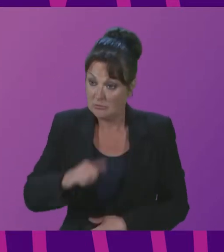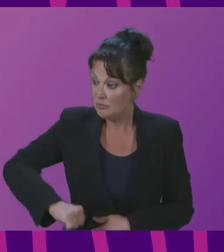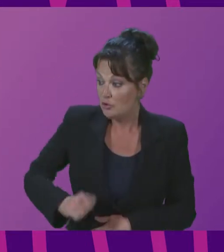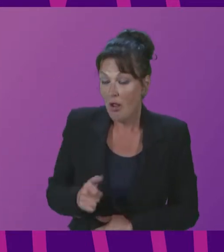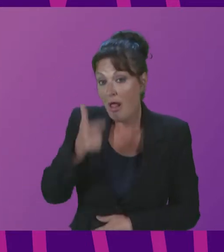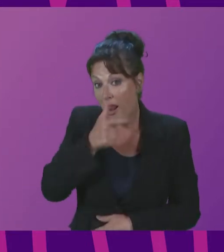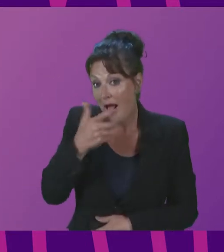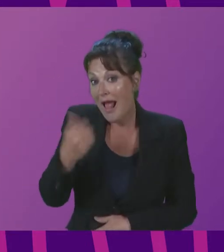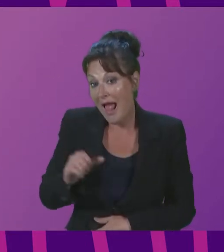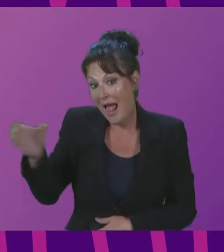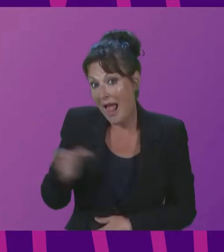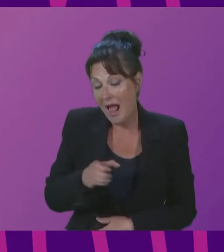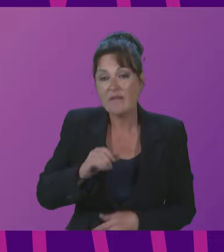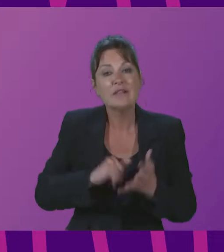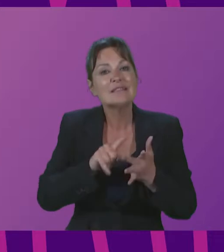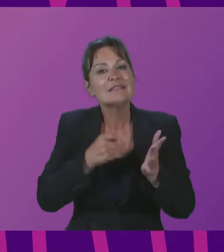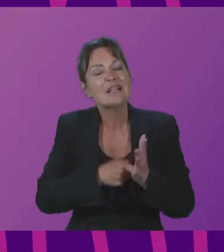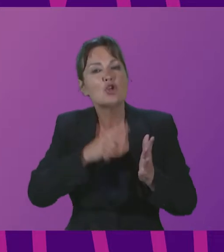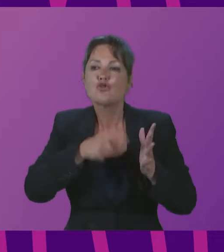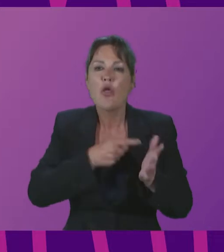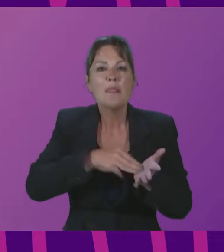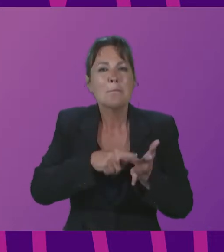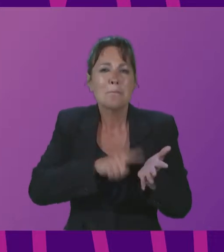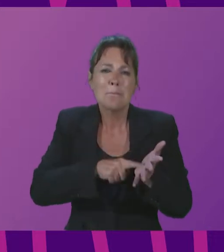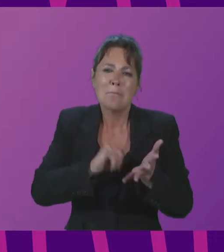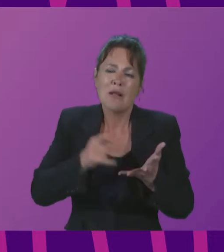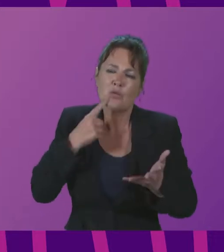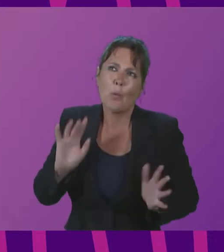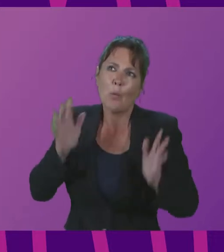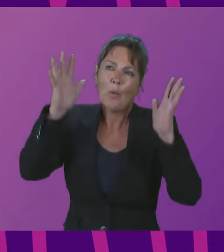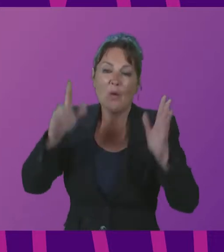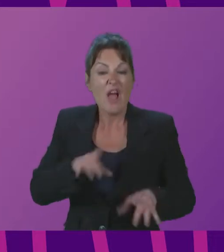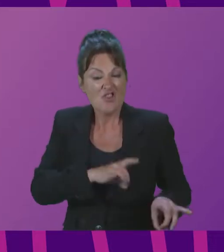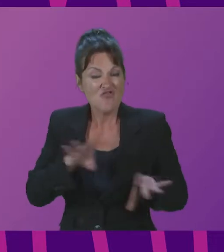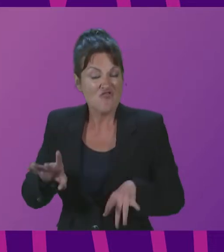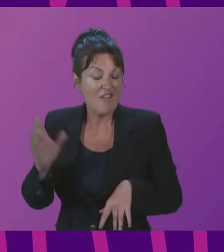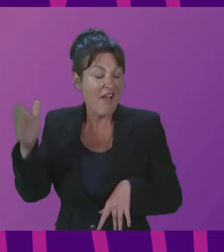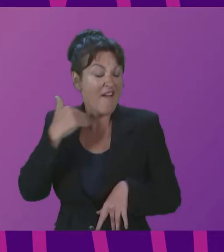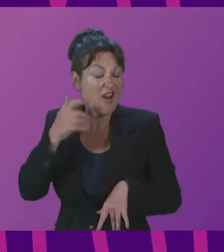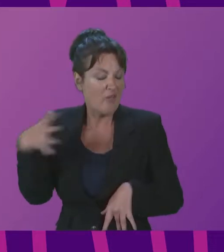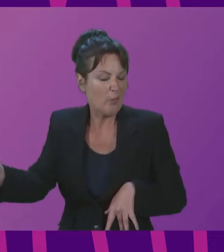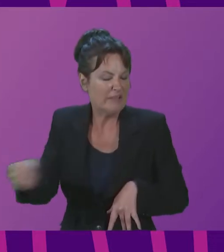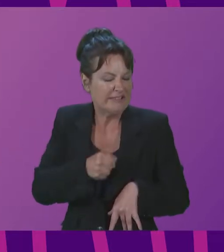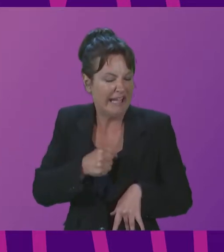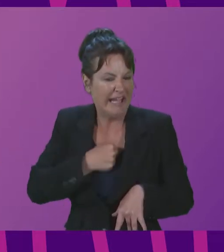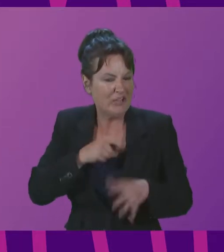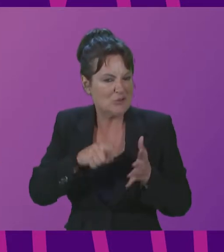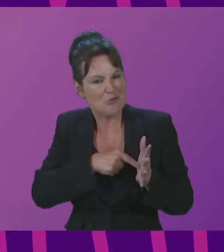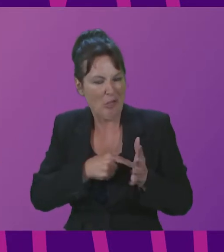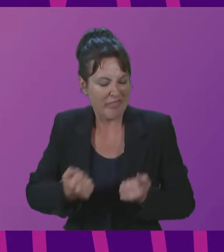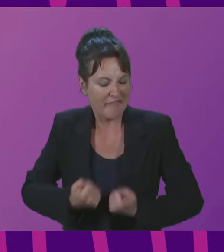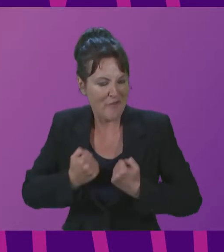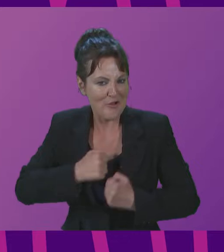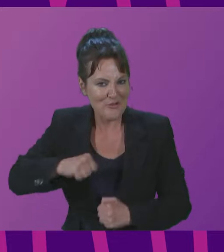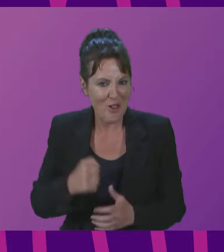Jonathan Mills as one of ours a national treasure Australia I to say have enough we'll be having Jonathan as ours